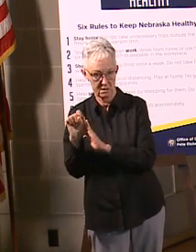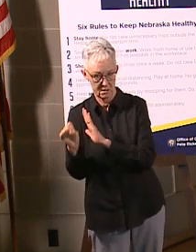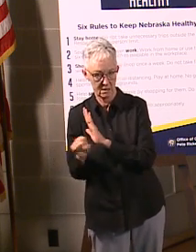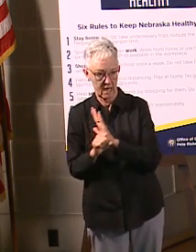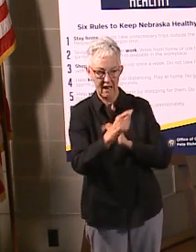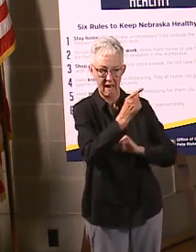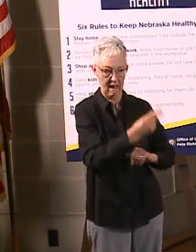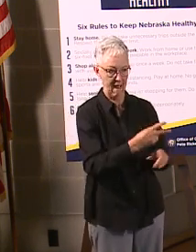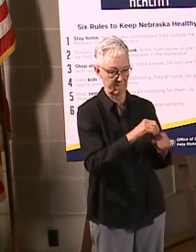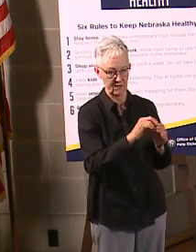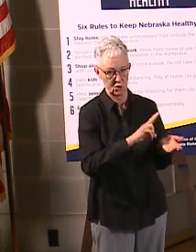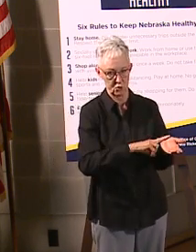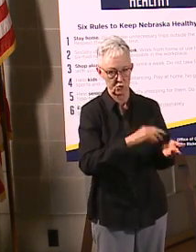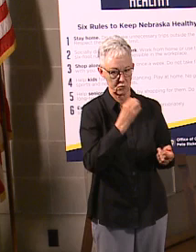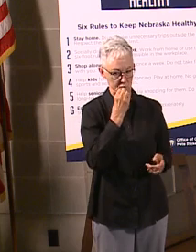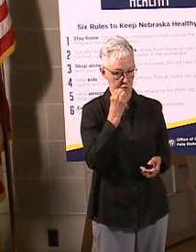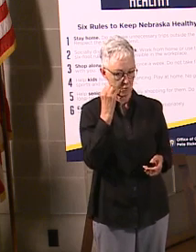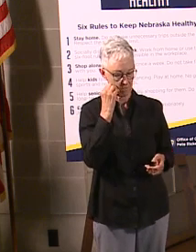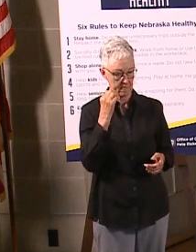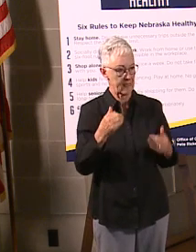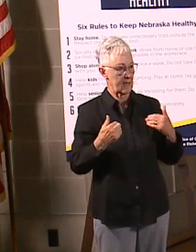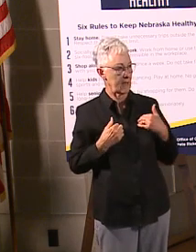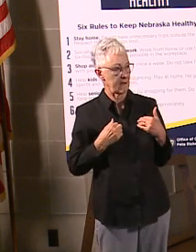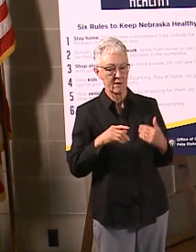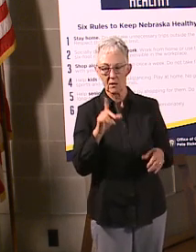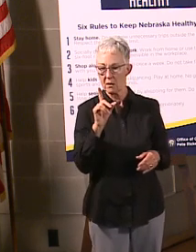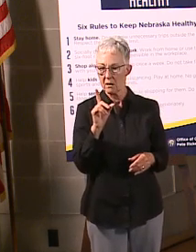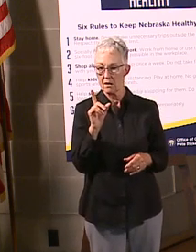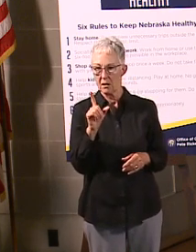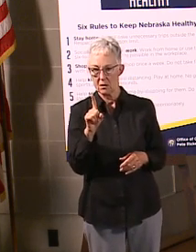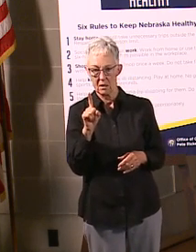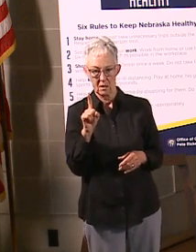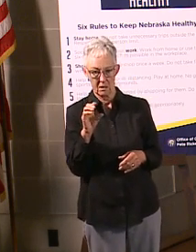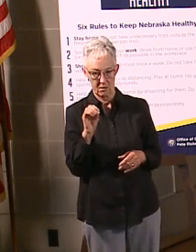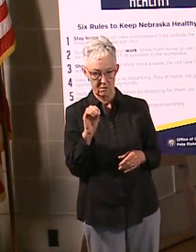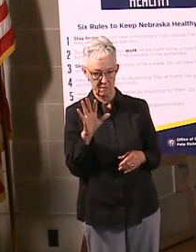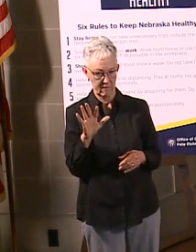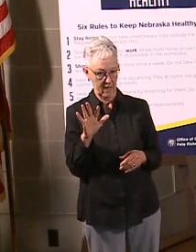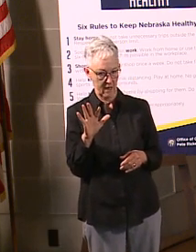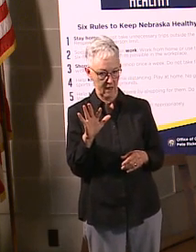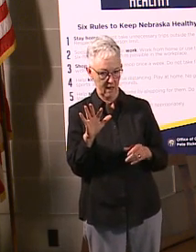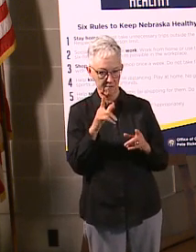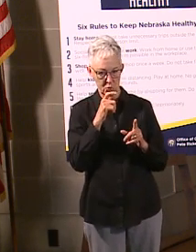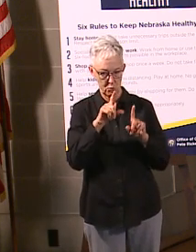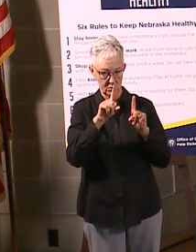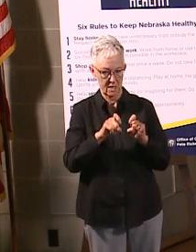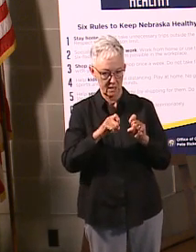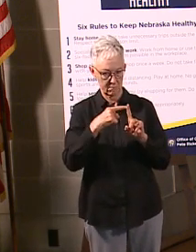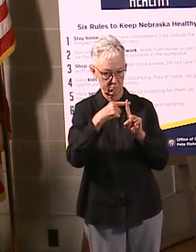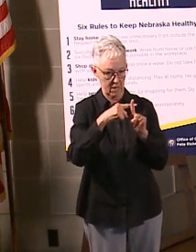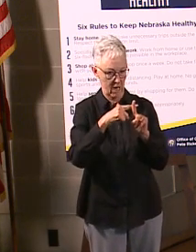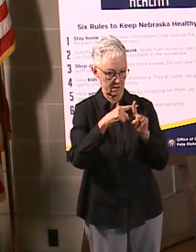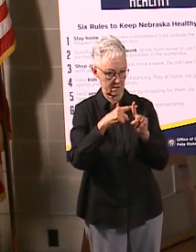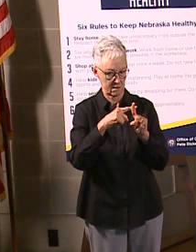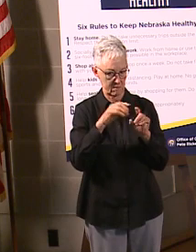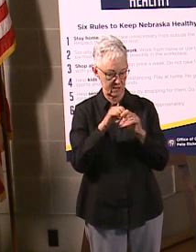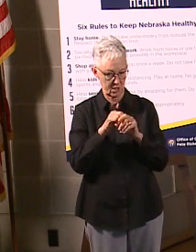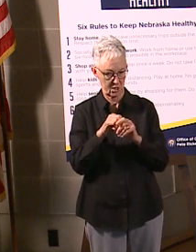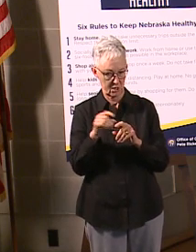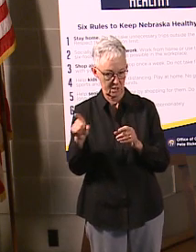people in those food processing facilities that have tested positive, and that's out of what, 67, 77, something like that, over 6,000